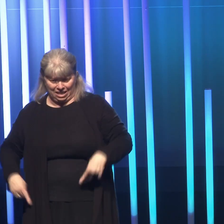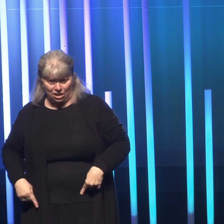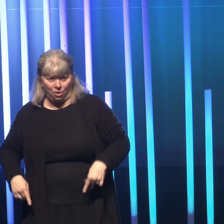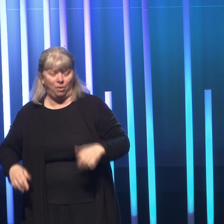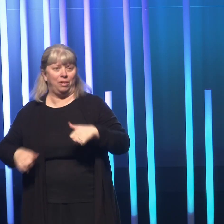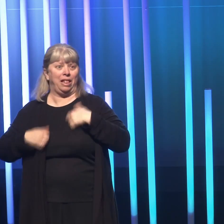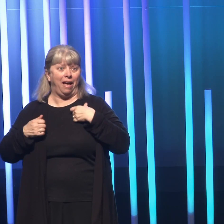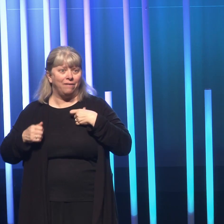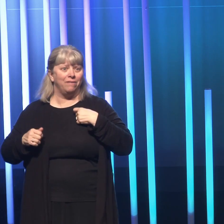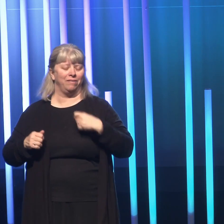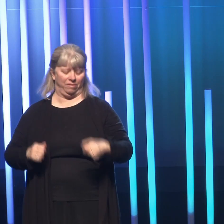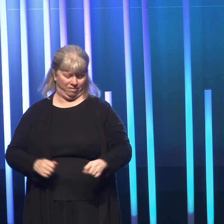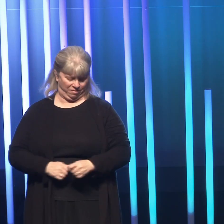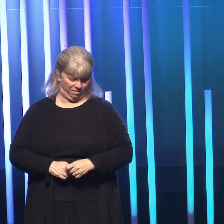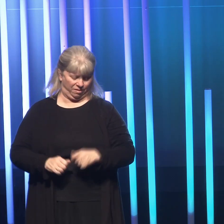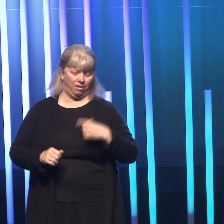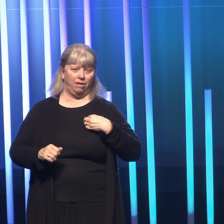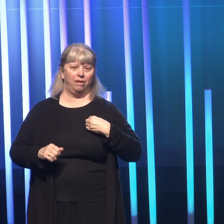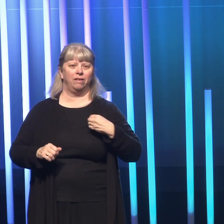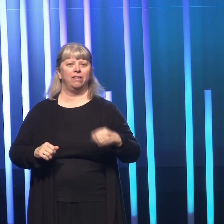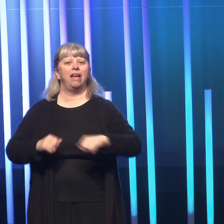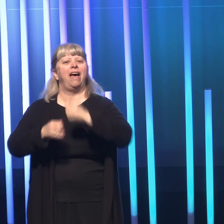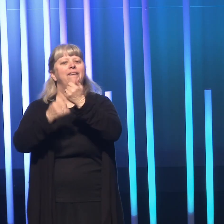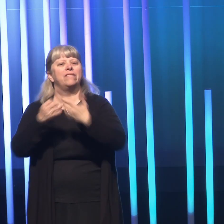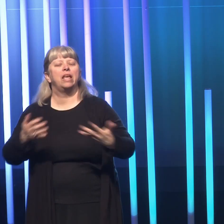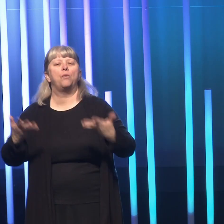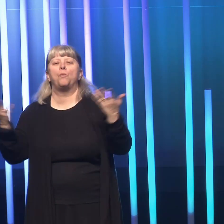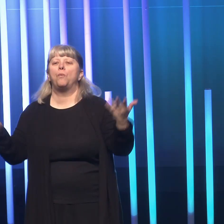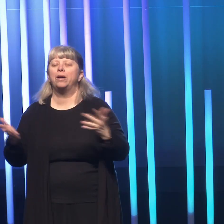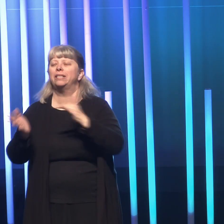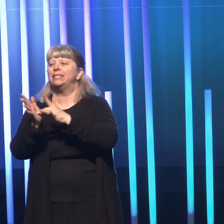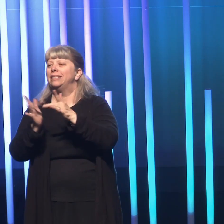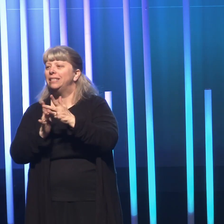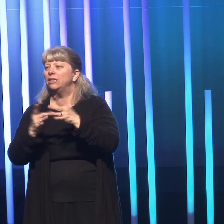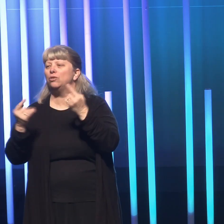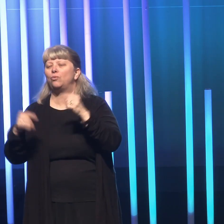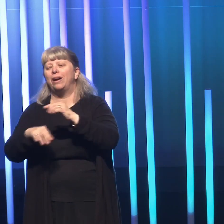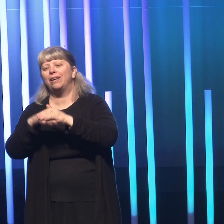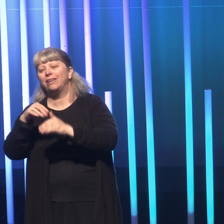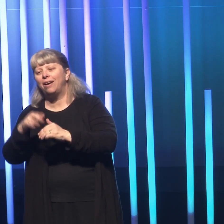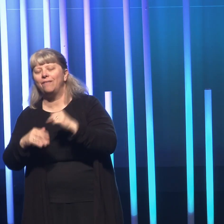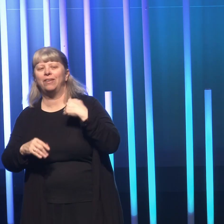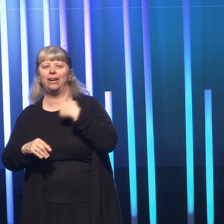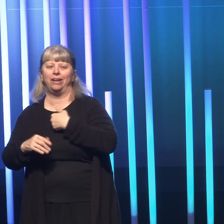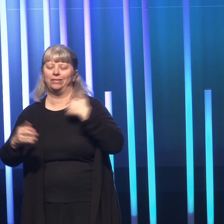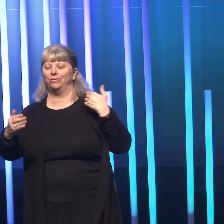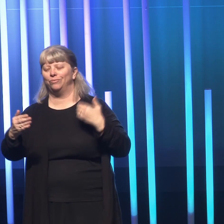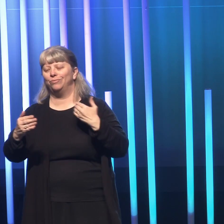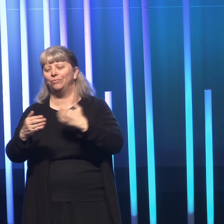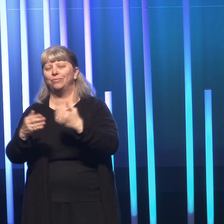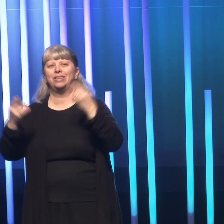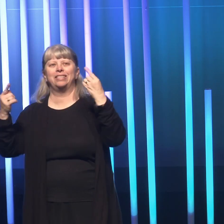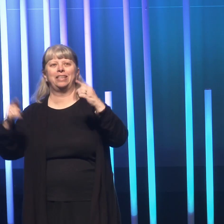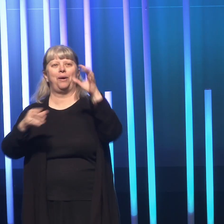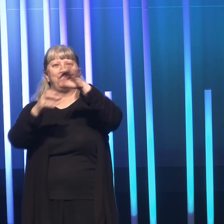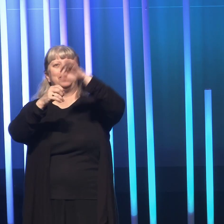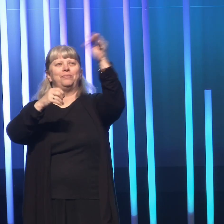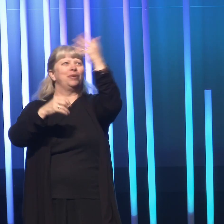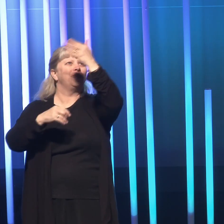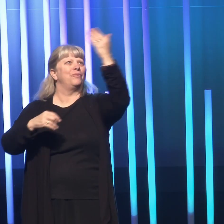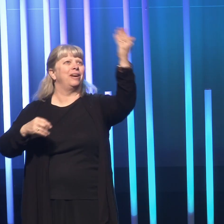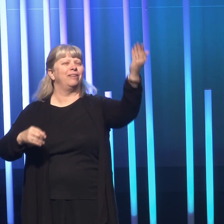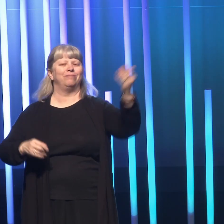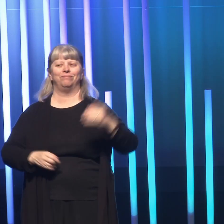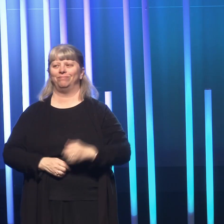of existence. Everything to do with Jesus trying to comfort us for what was coming in the spiritual realm.